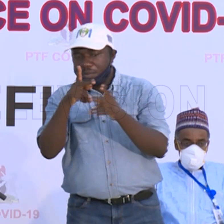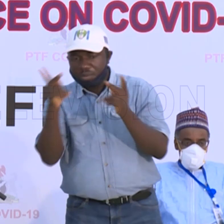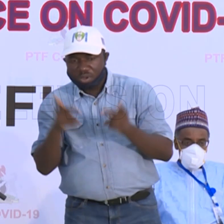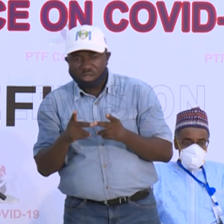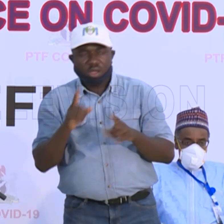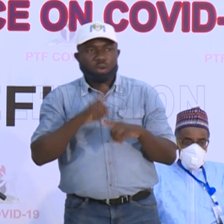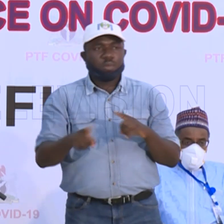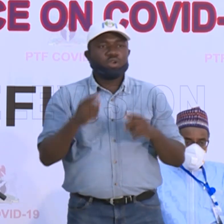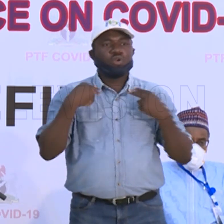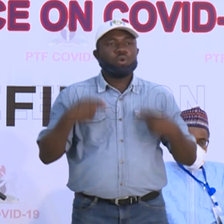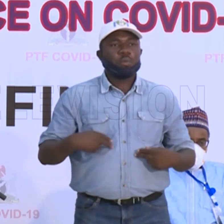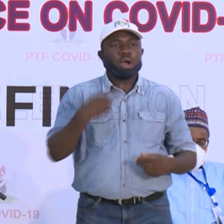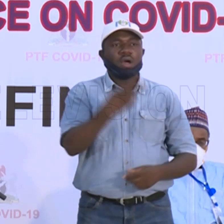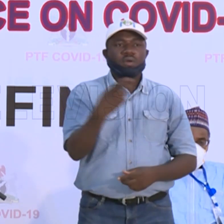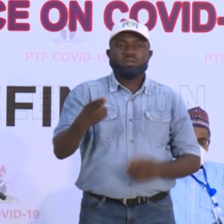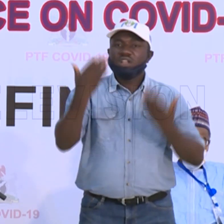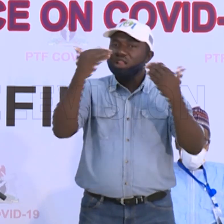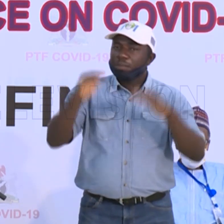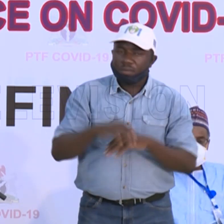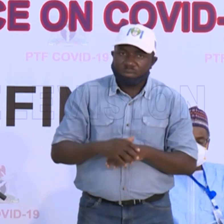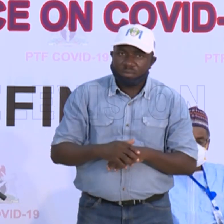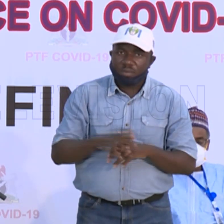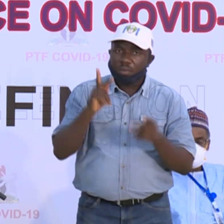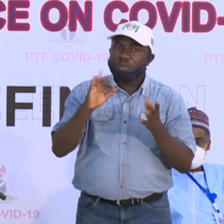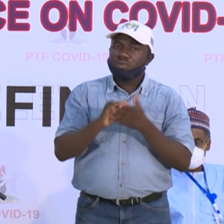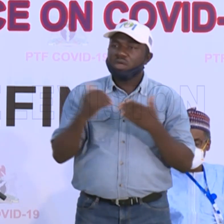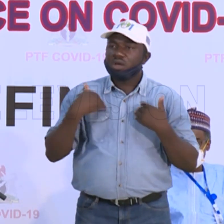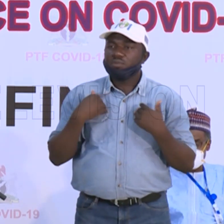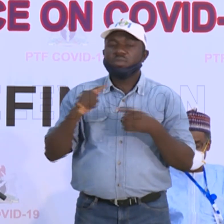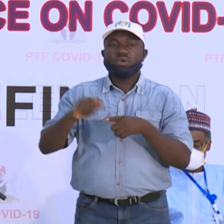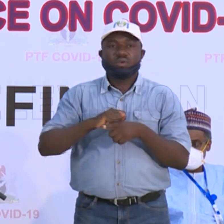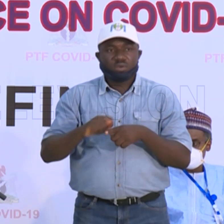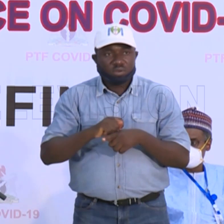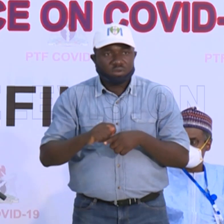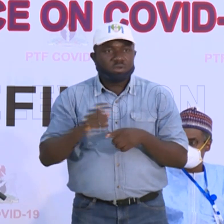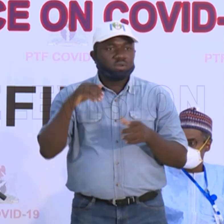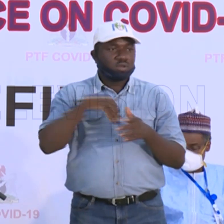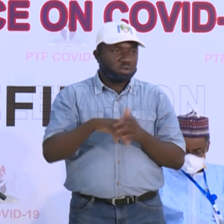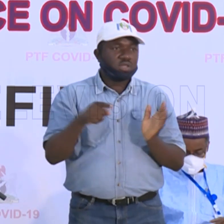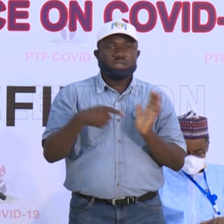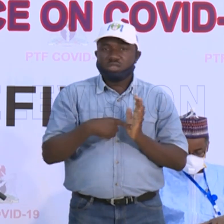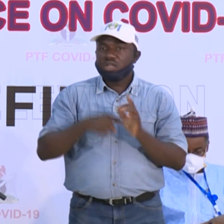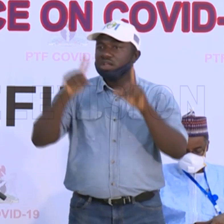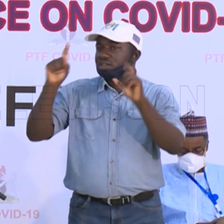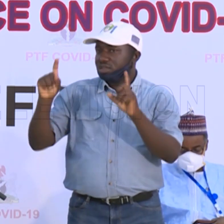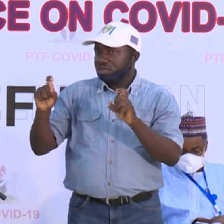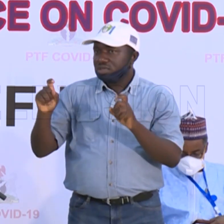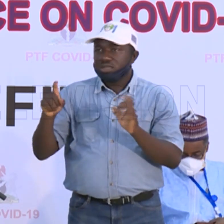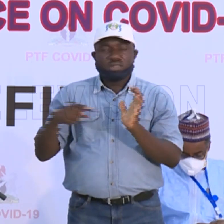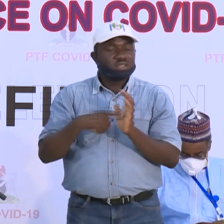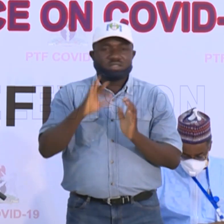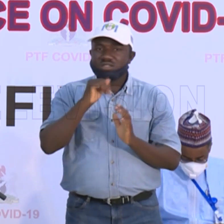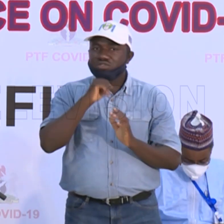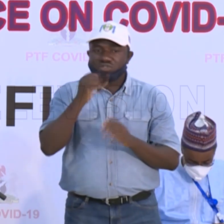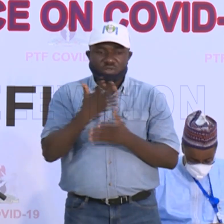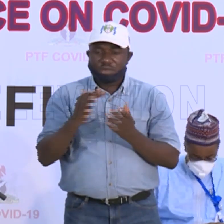human resources, the people that have already been trained in molecular diagnostic testing. This is not something